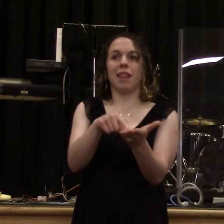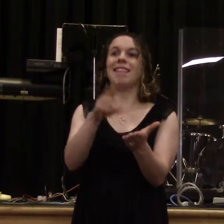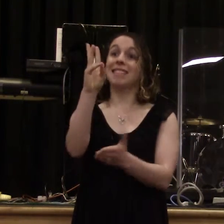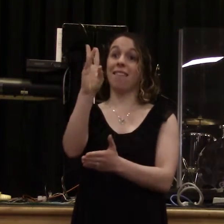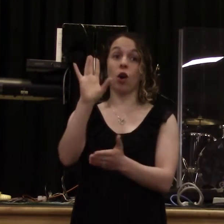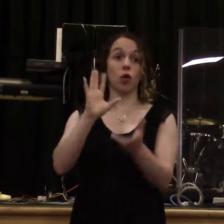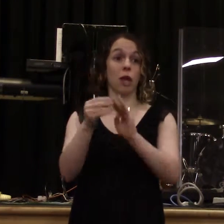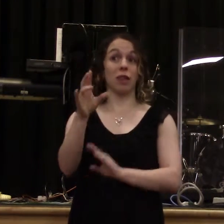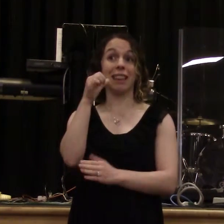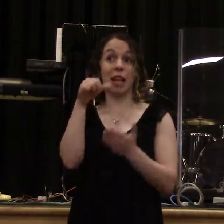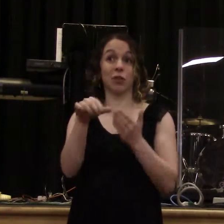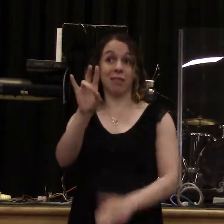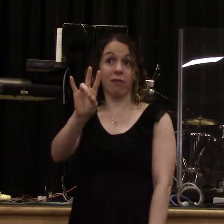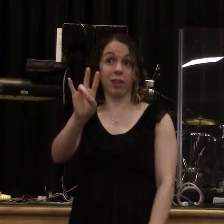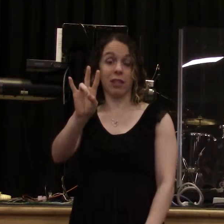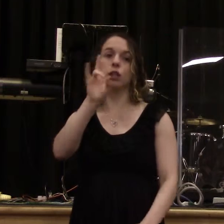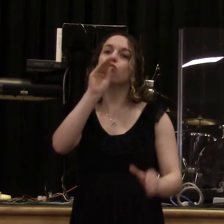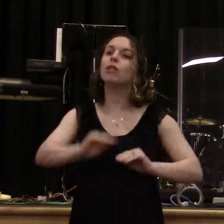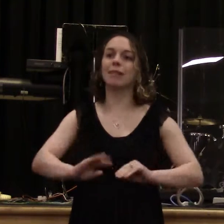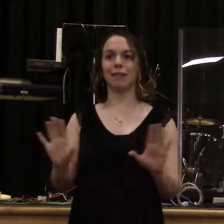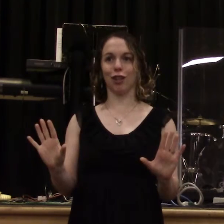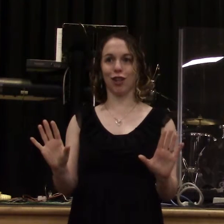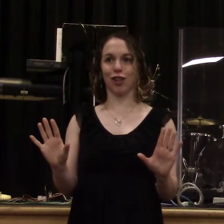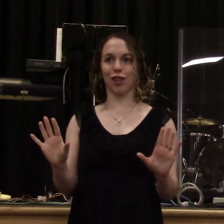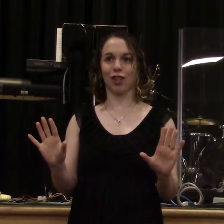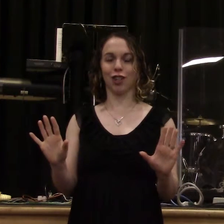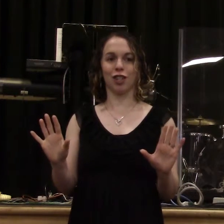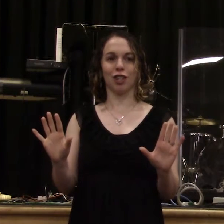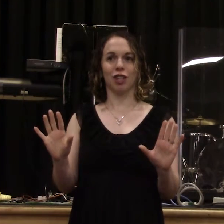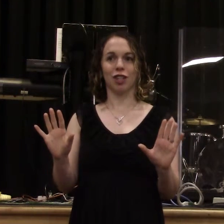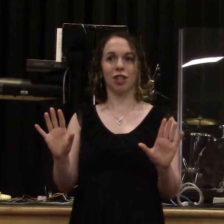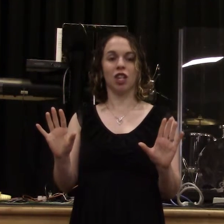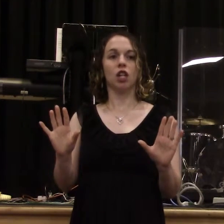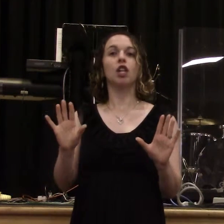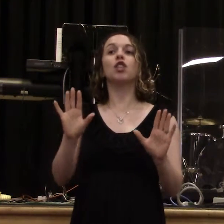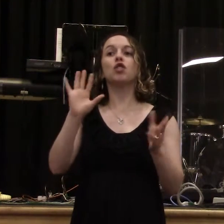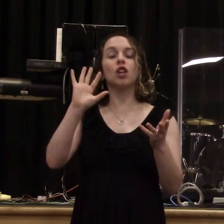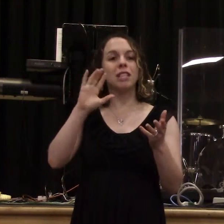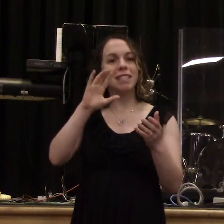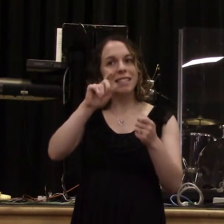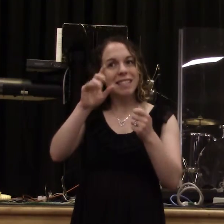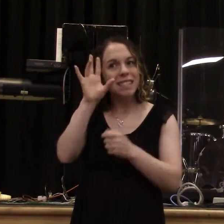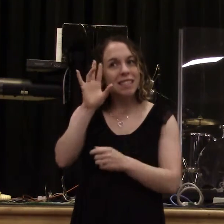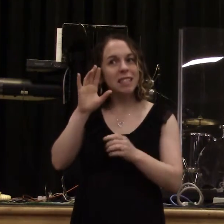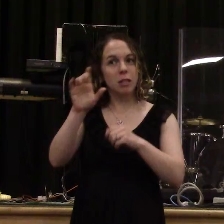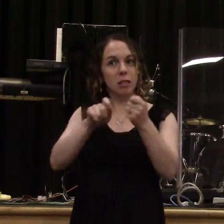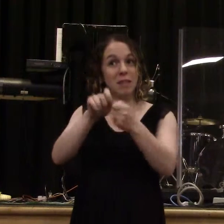of the book of Revelation, Jesus writes seven specific letters to seven specific churches. Those churches encompass